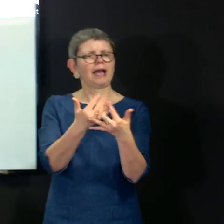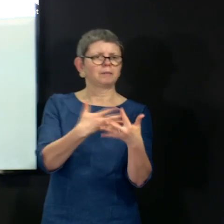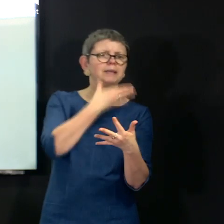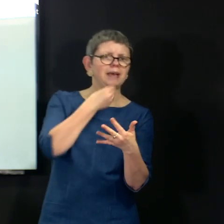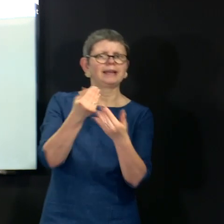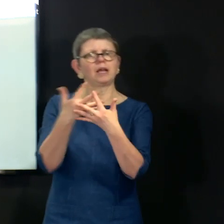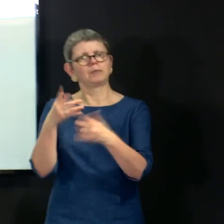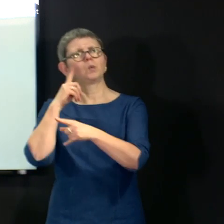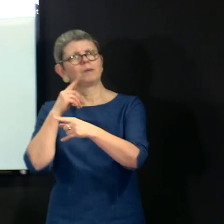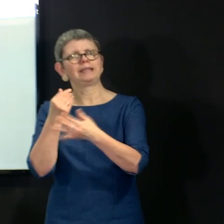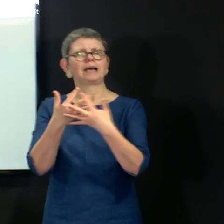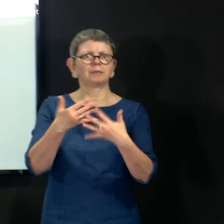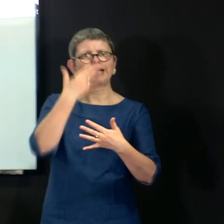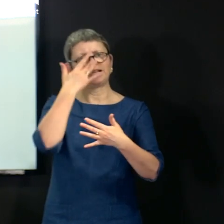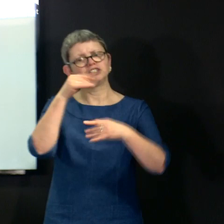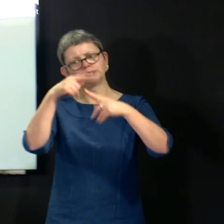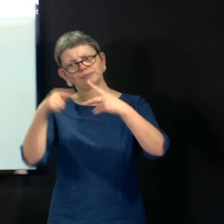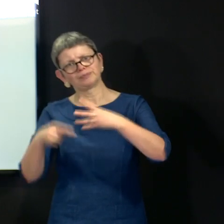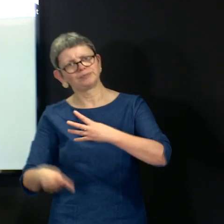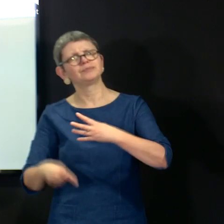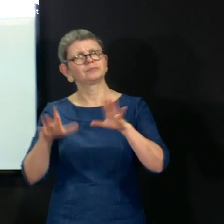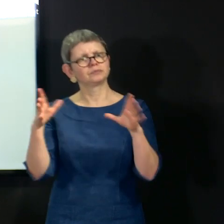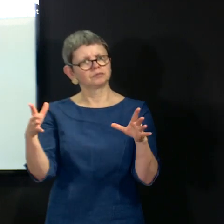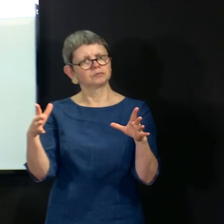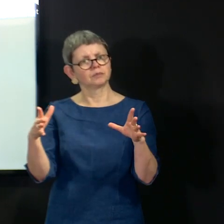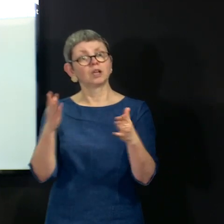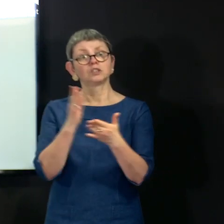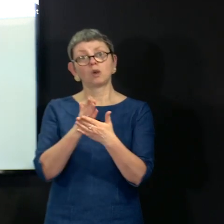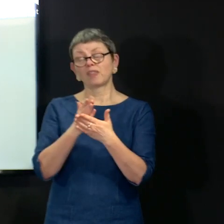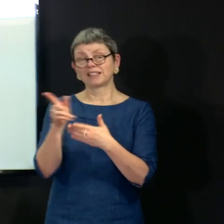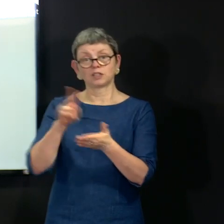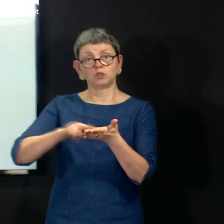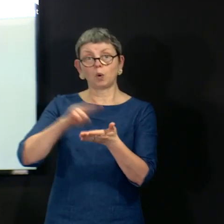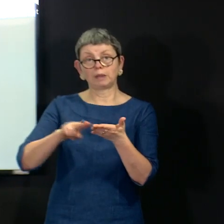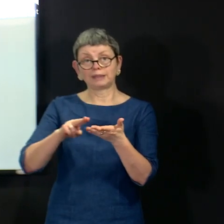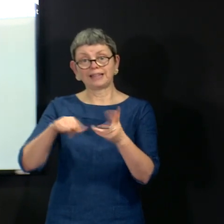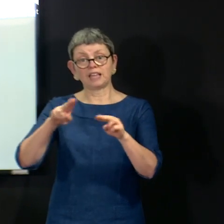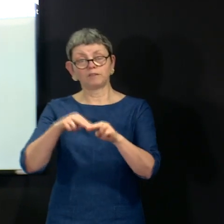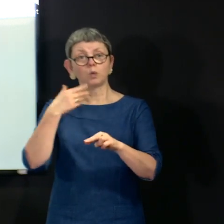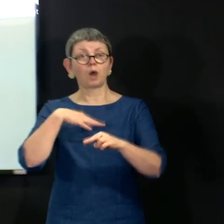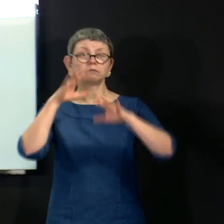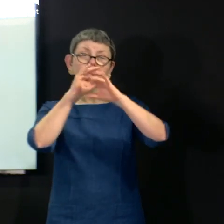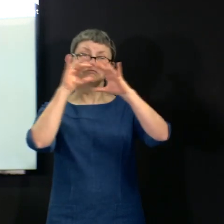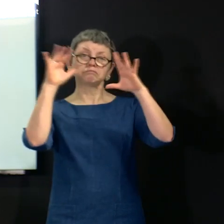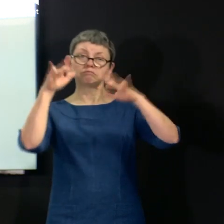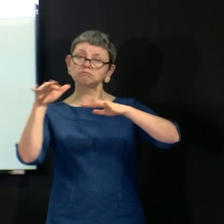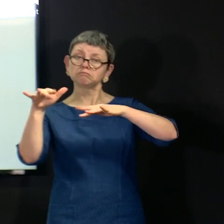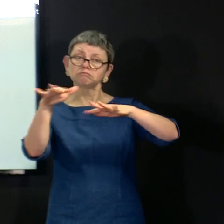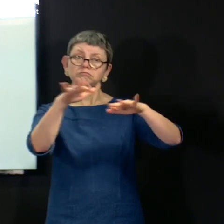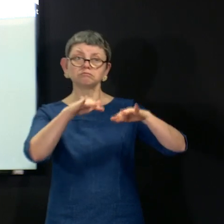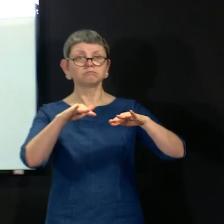then is, I think that is standard practice when you're looking at population level testing and surveillance